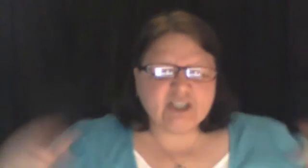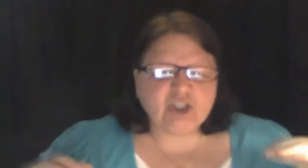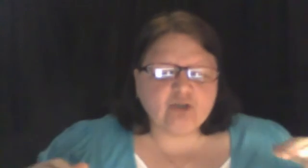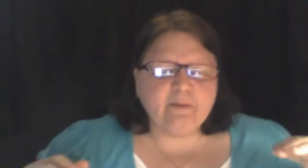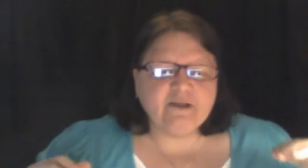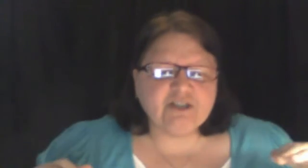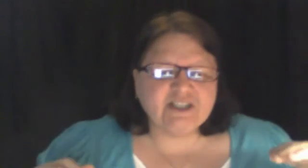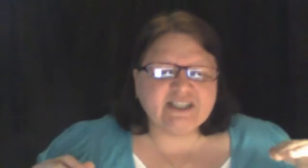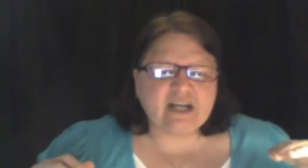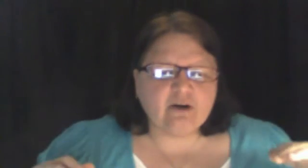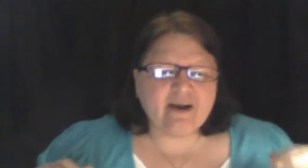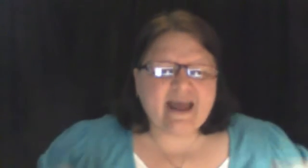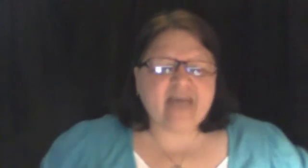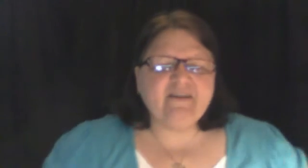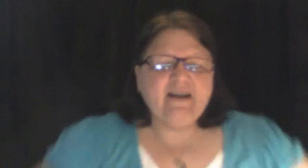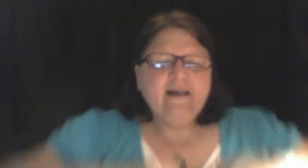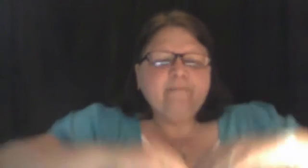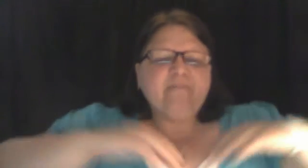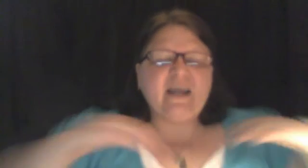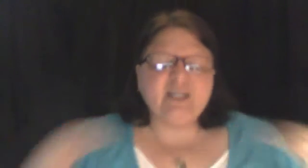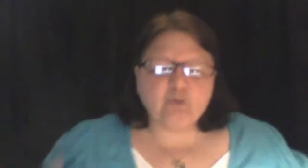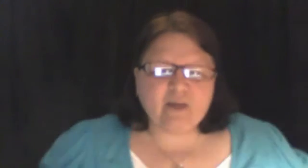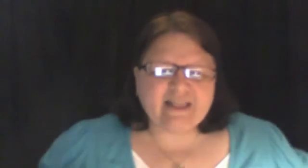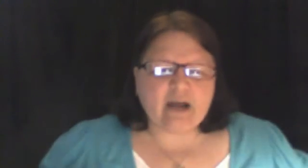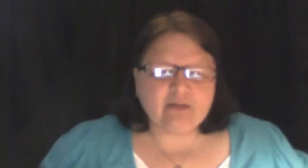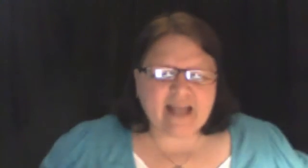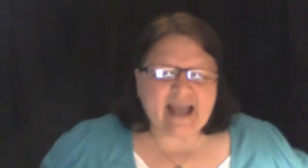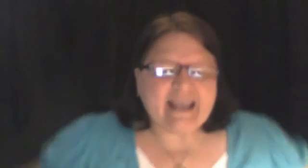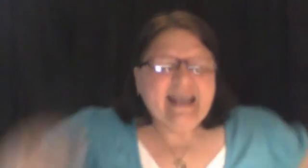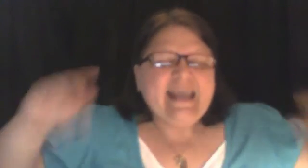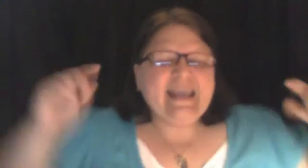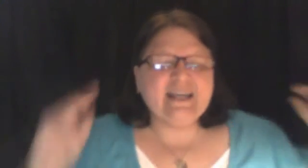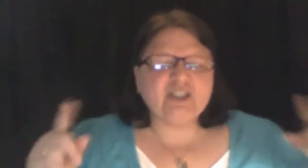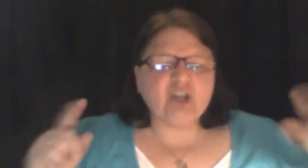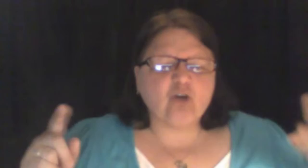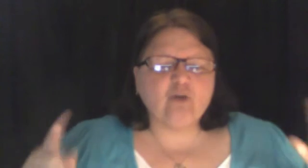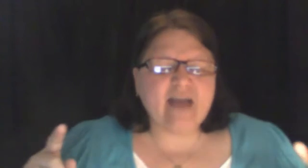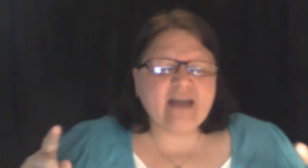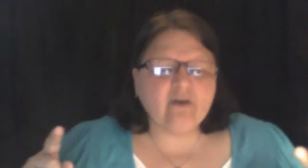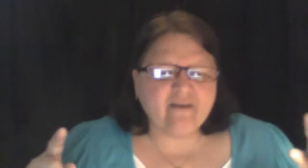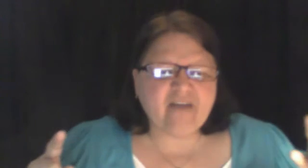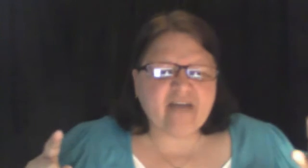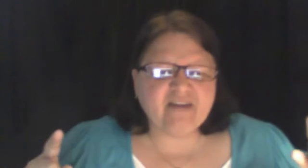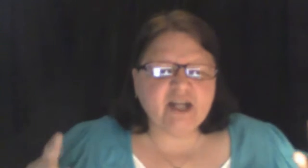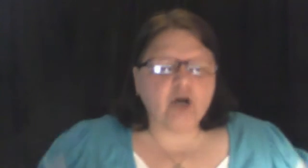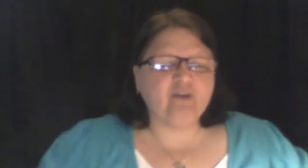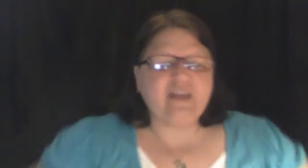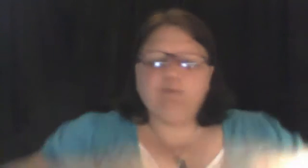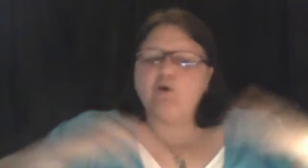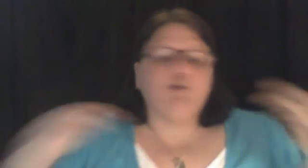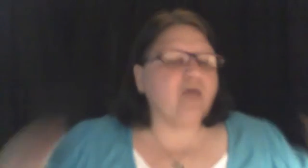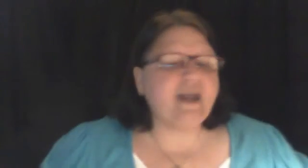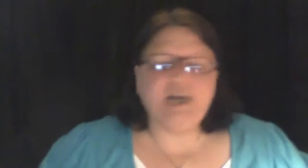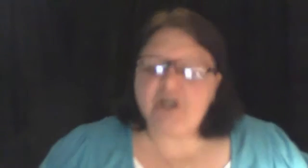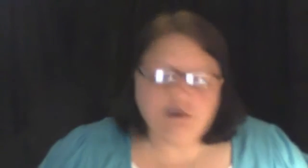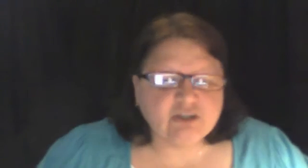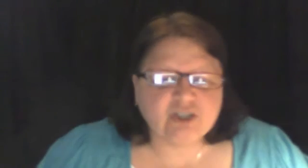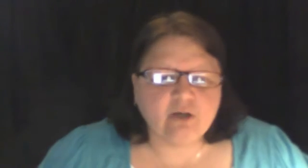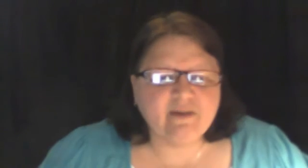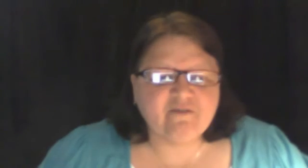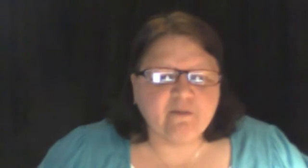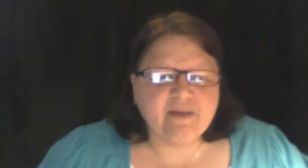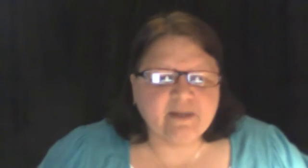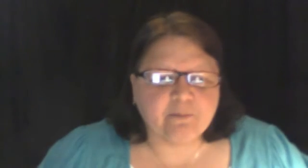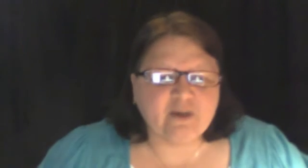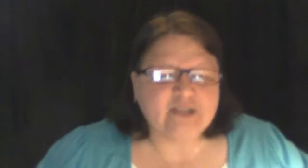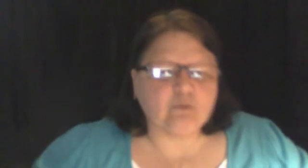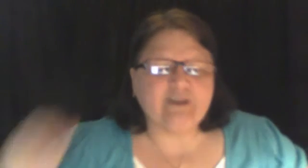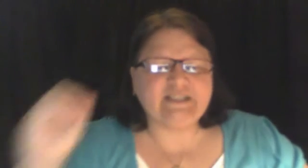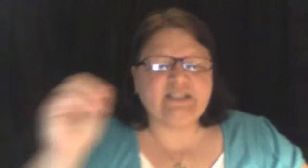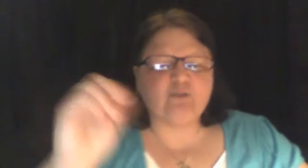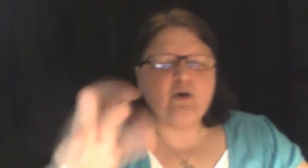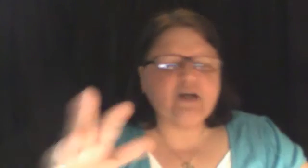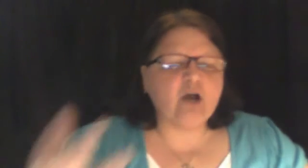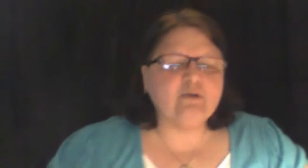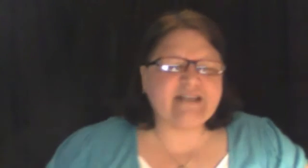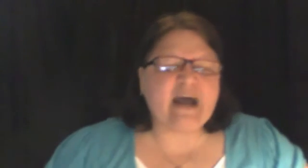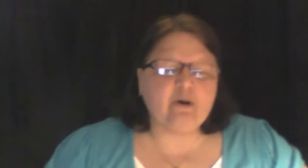distribution center in heaven that is without lack. He is the creator of heaven and earth. He will create a new sermon for me to preach once this one goes out